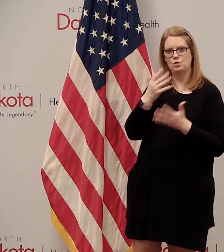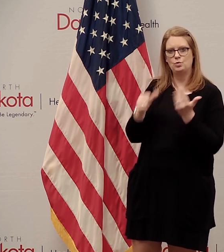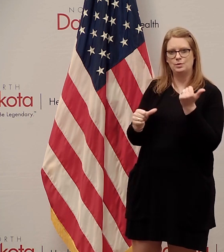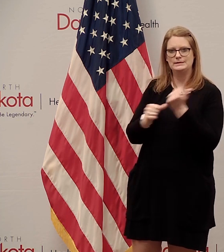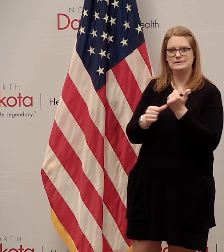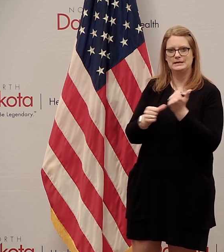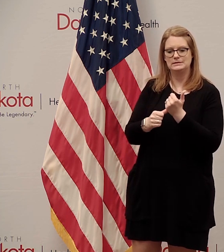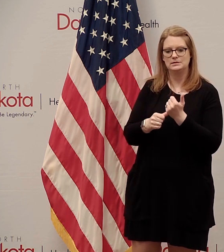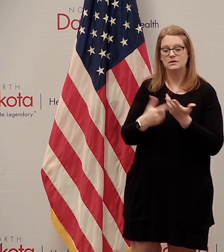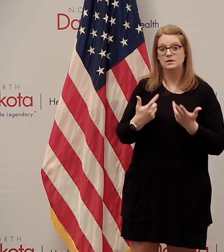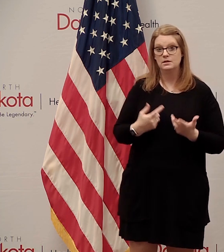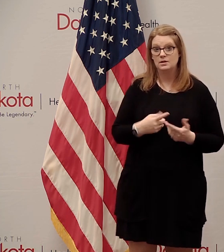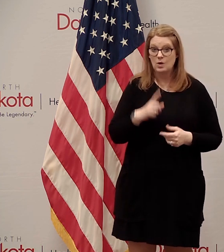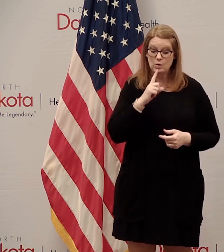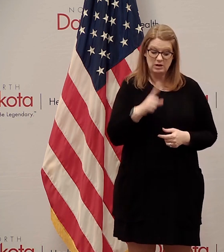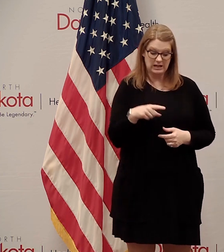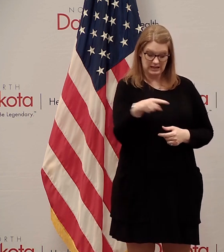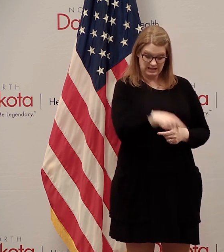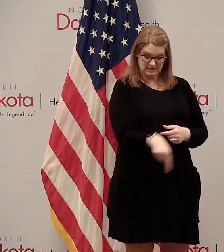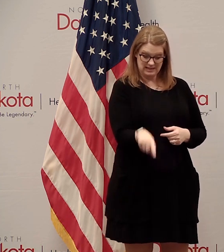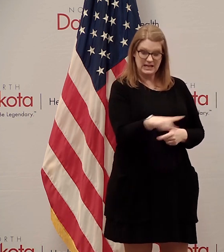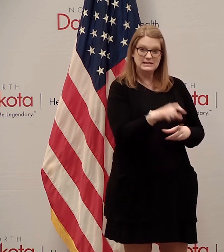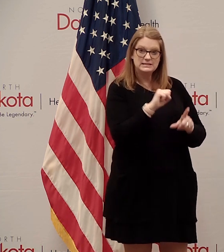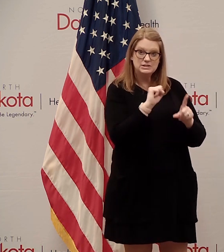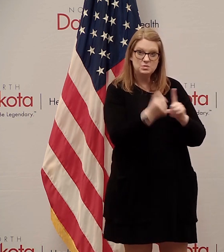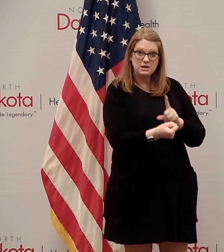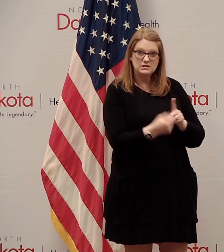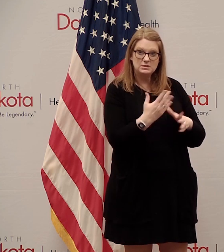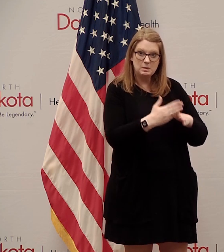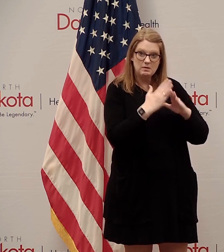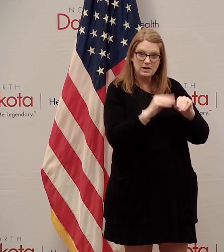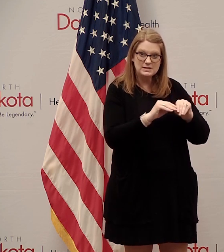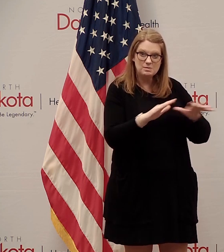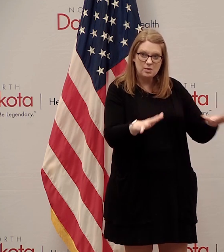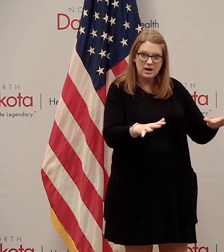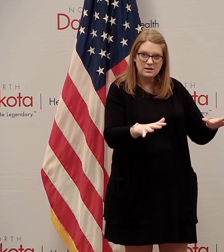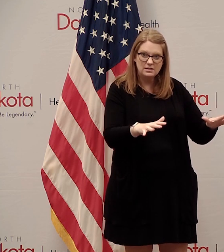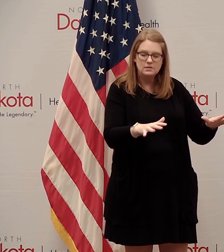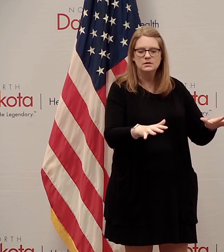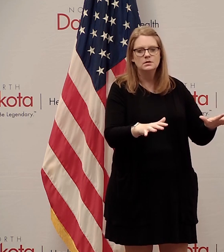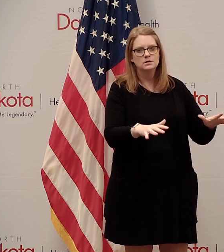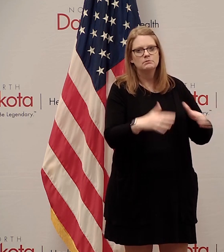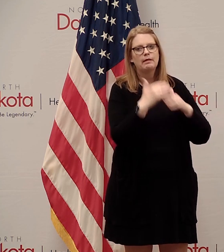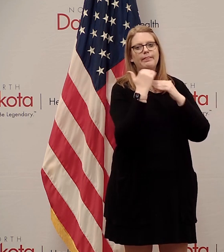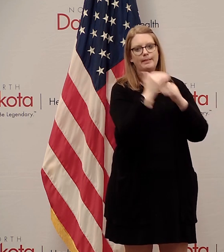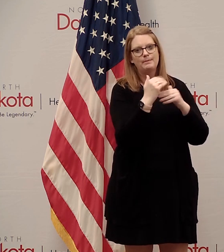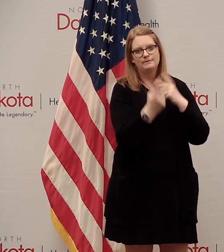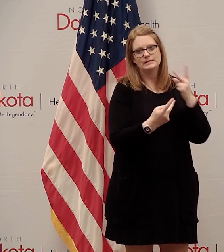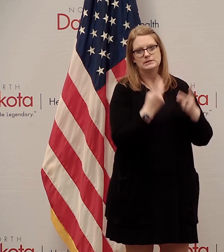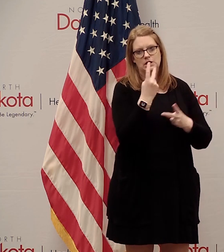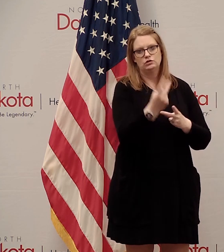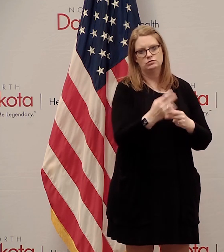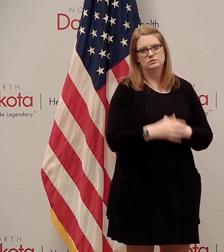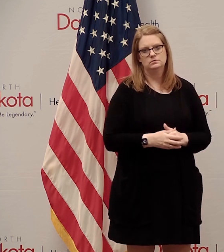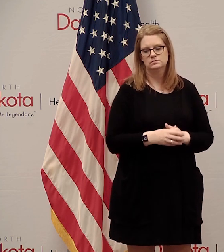one way to prevent the spread within these congregate housing settings is to prevent or to limit visitation as much as possible.